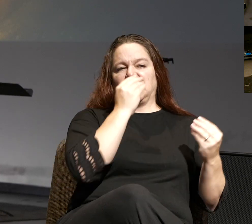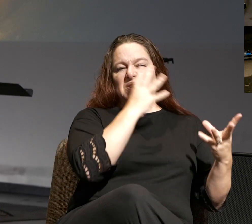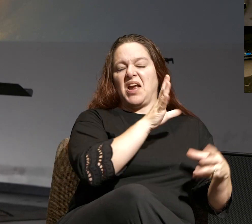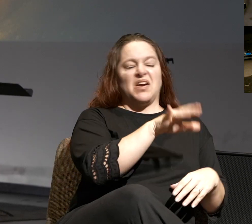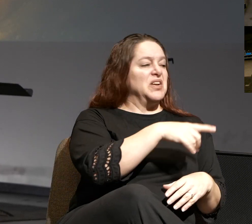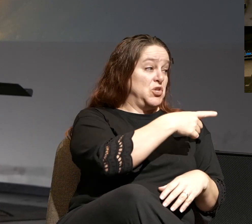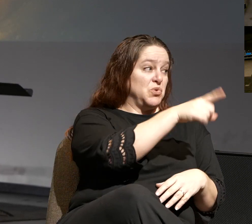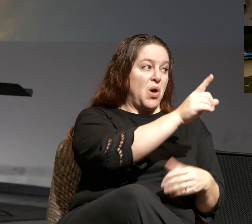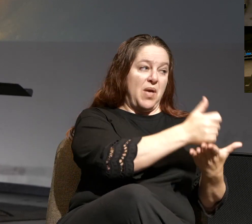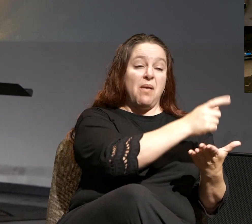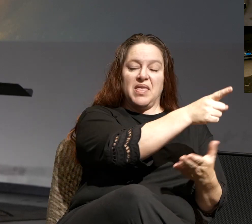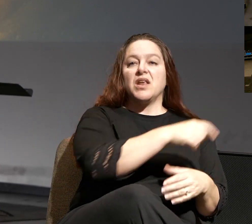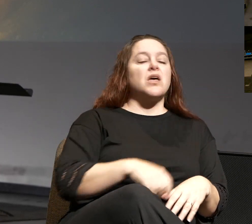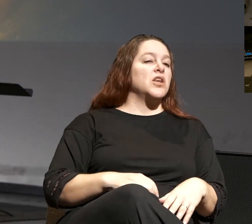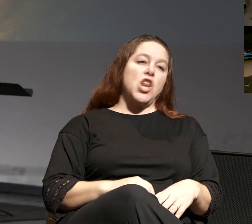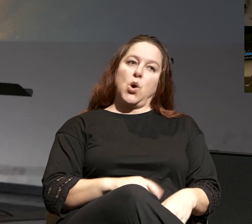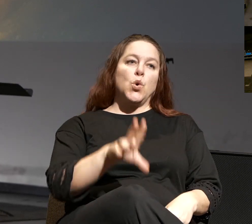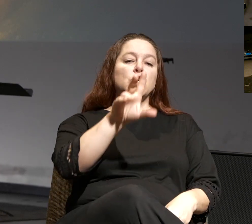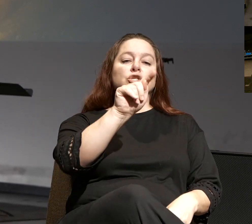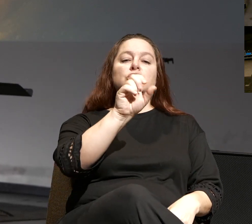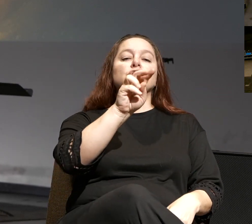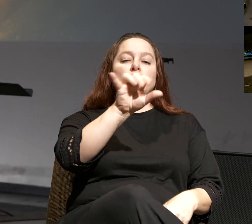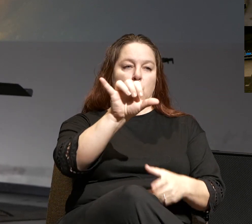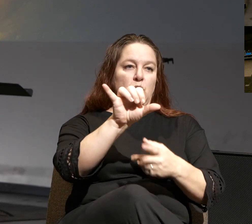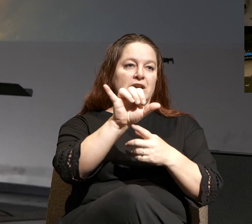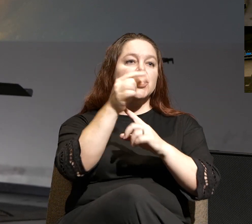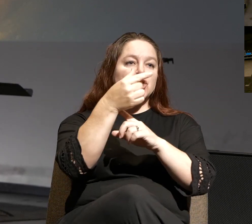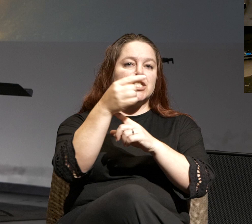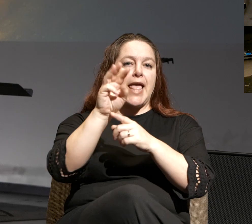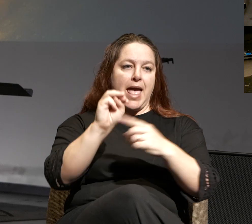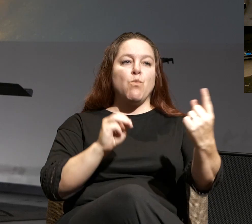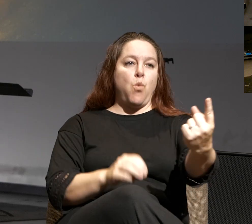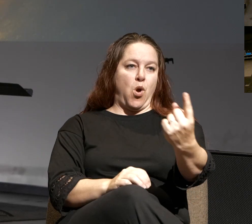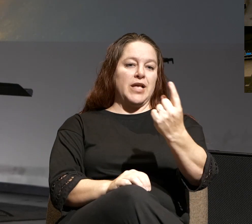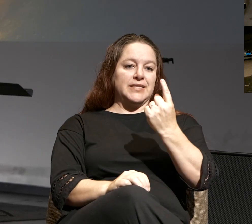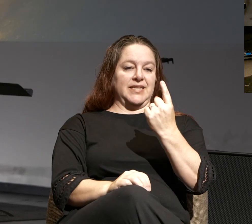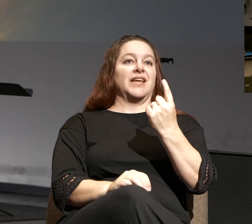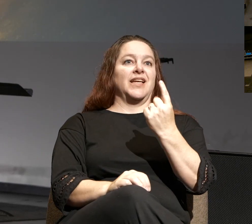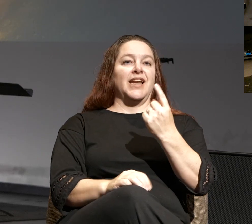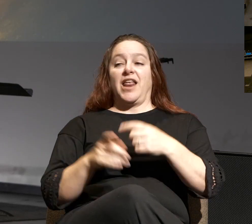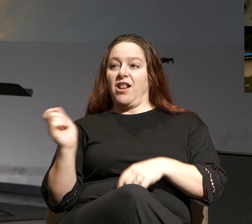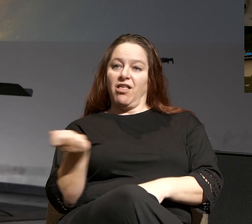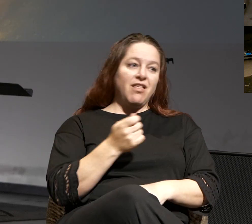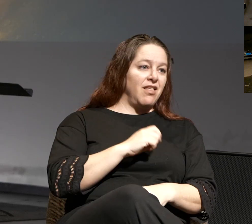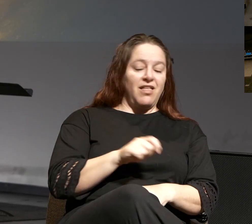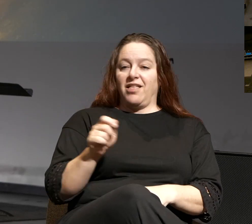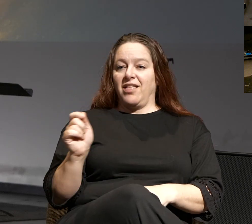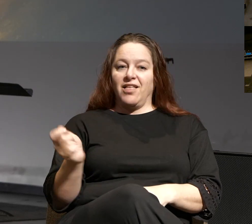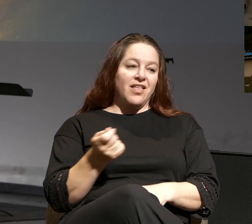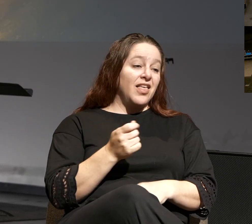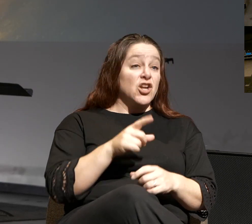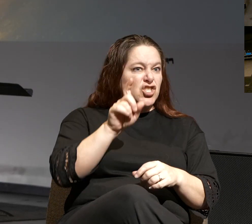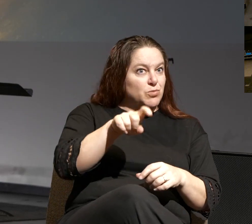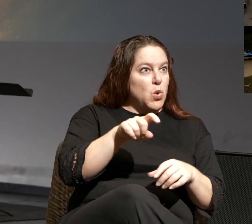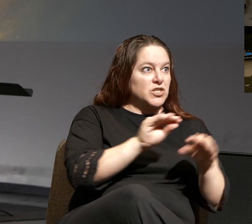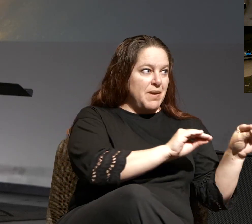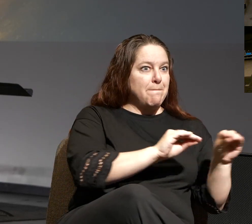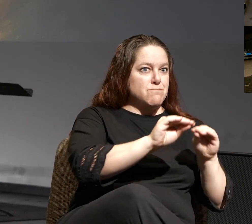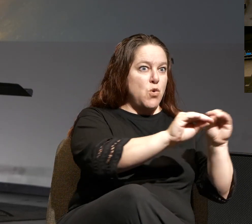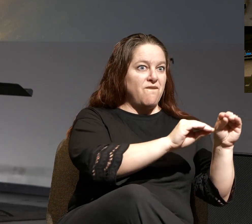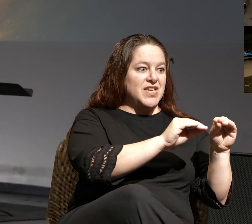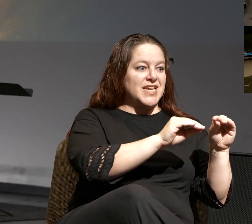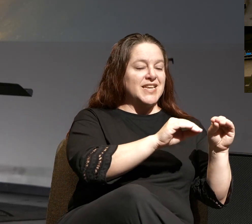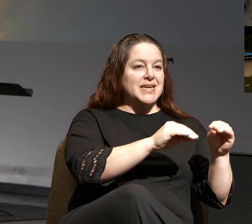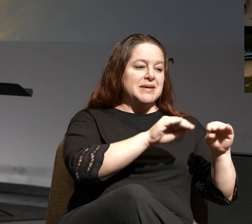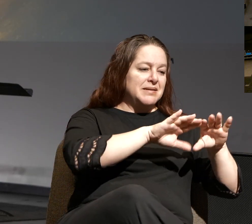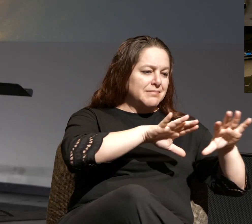It's not just a customer. This is Tony. This is the GM. He walks in, and when you're in the middle of a ping-pong game, when you're supposed to be moving bags